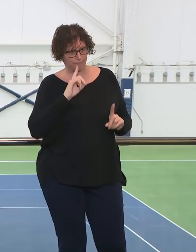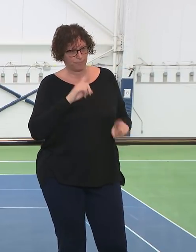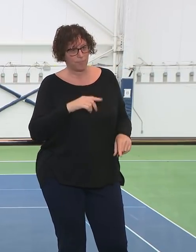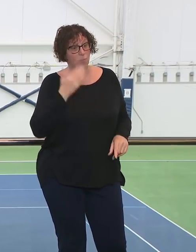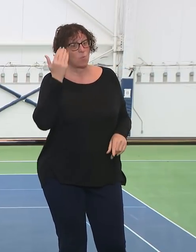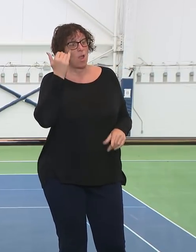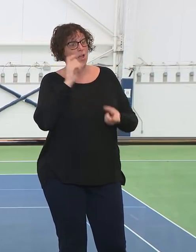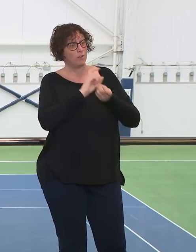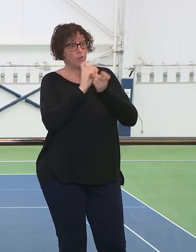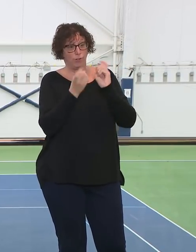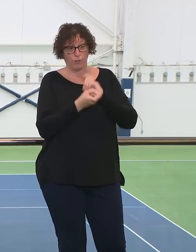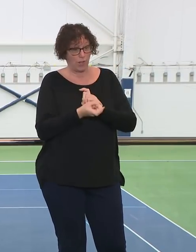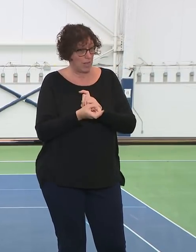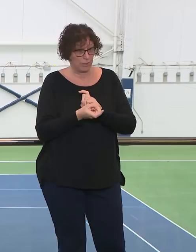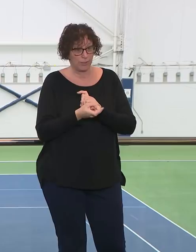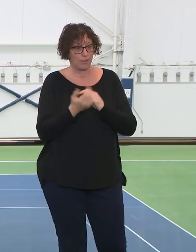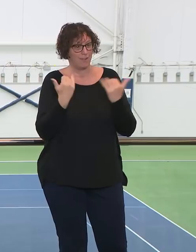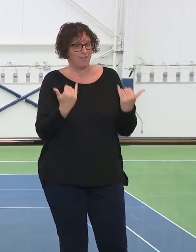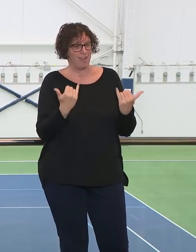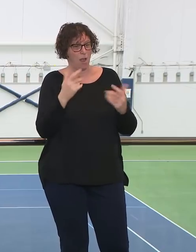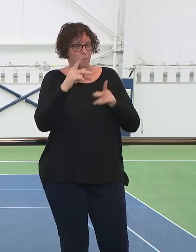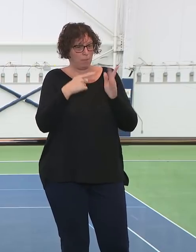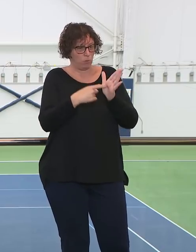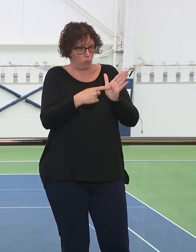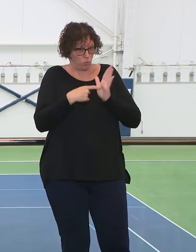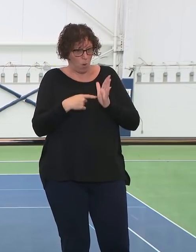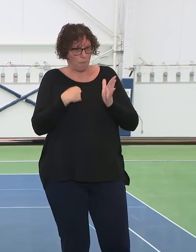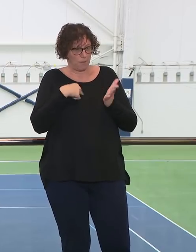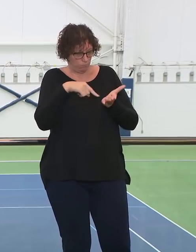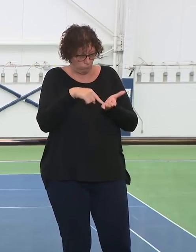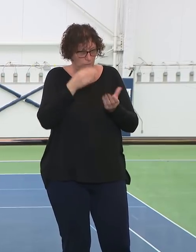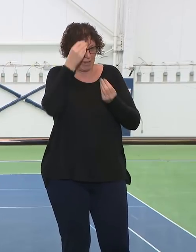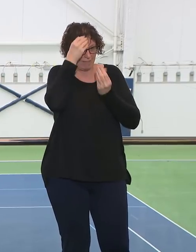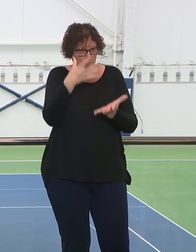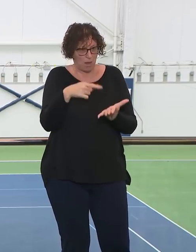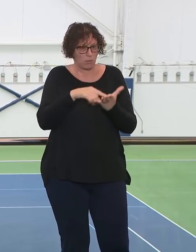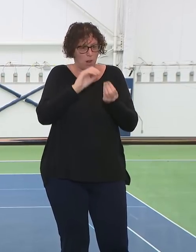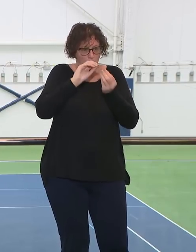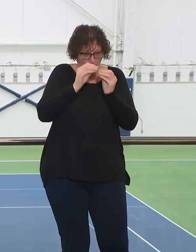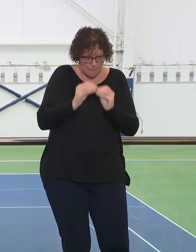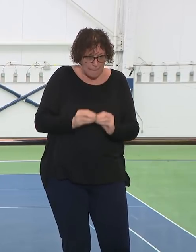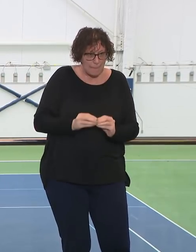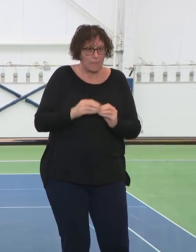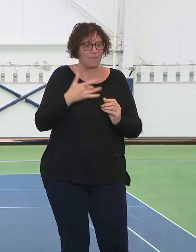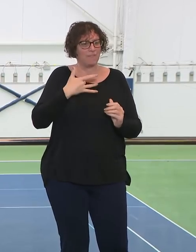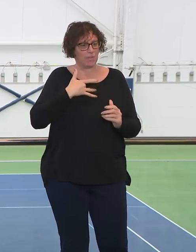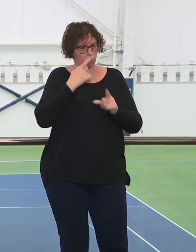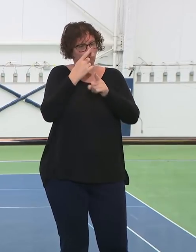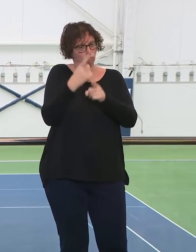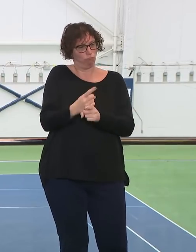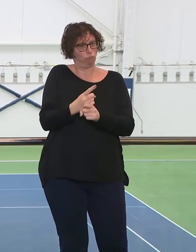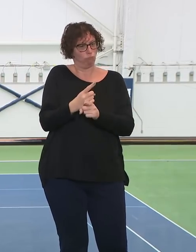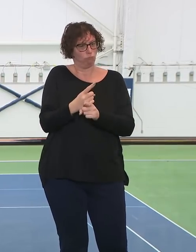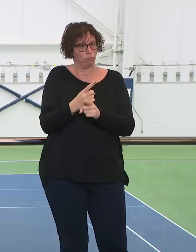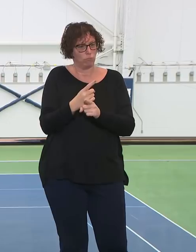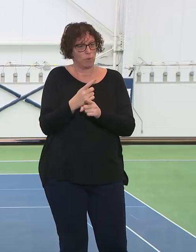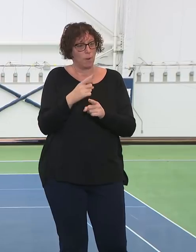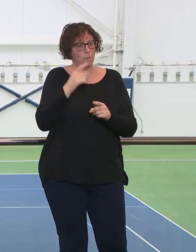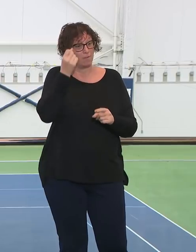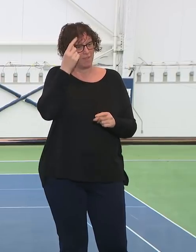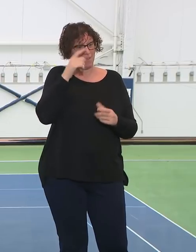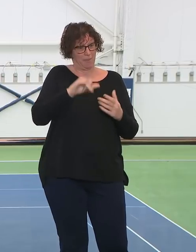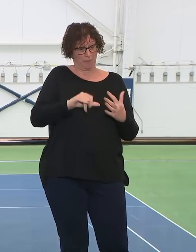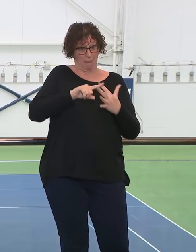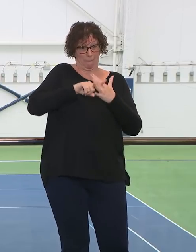is getting to the point that it will be consistent and accurate. Early in the crisis, we were dealing with very specific